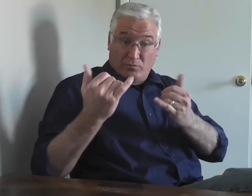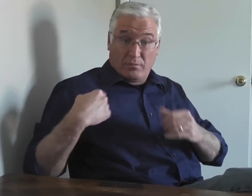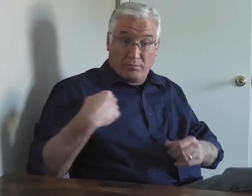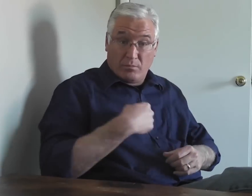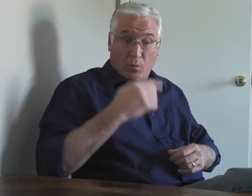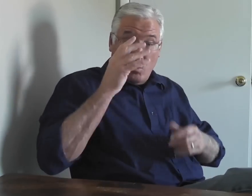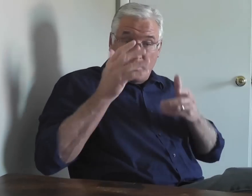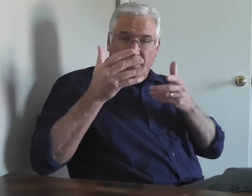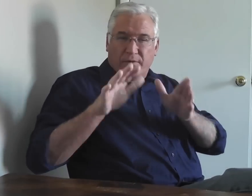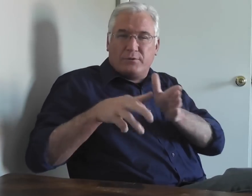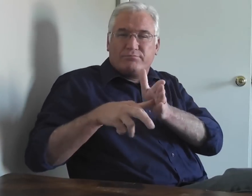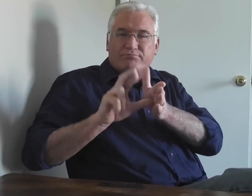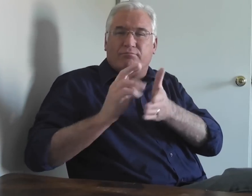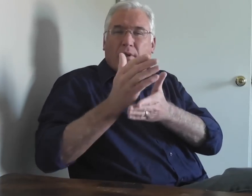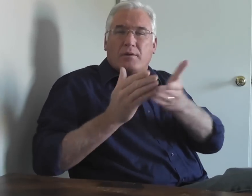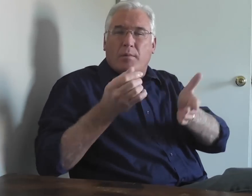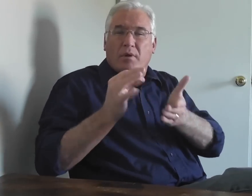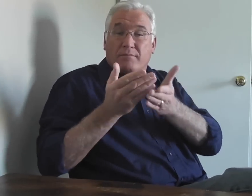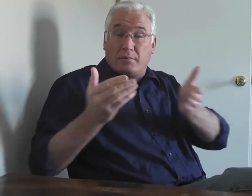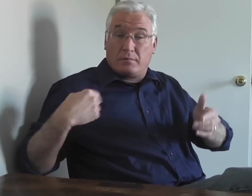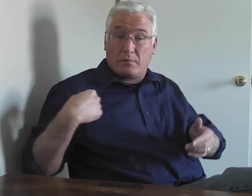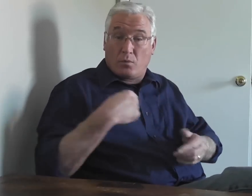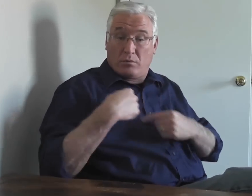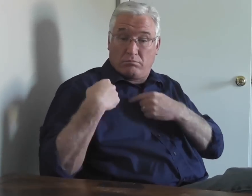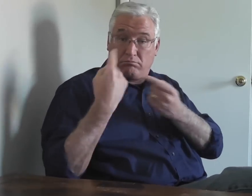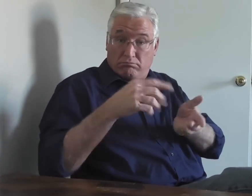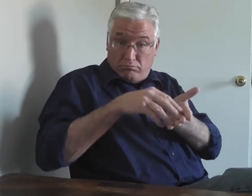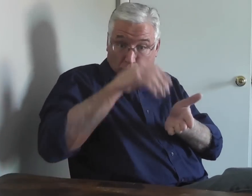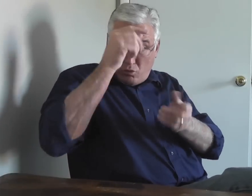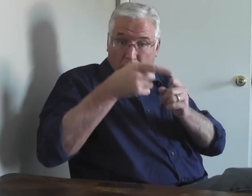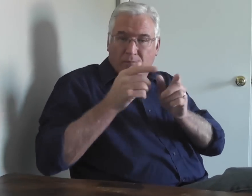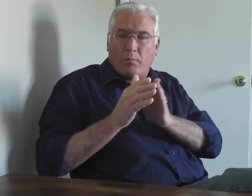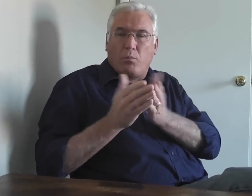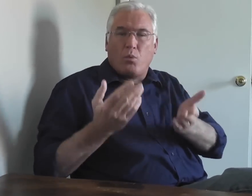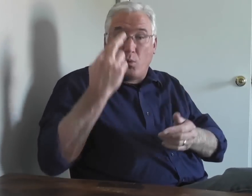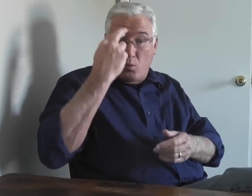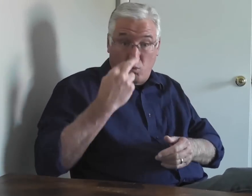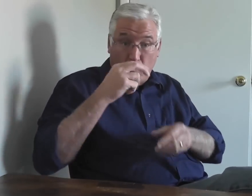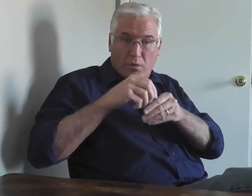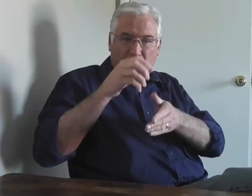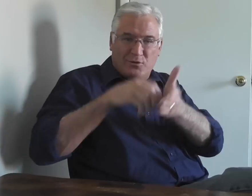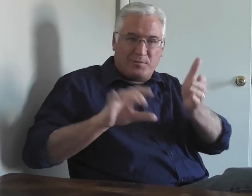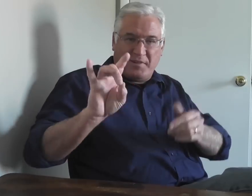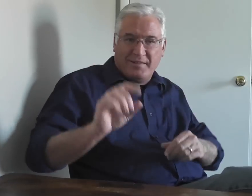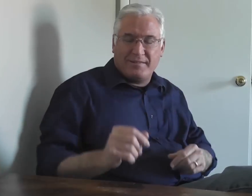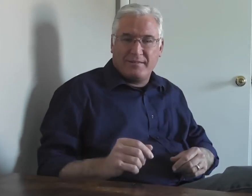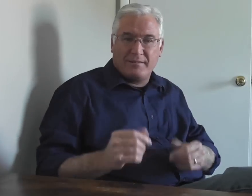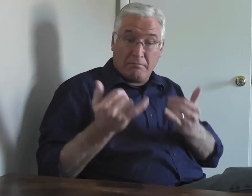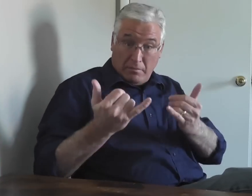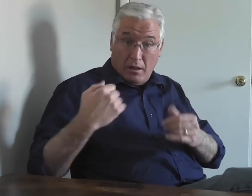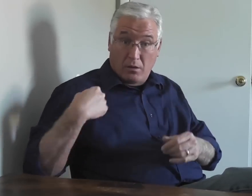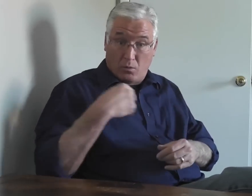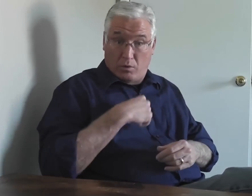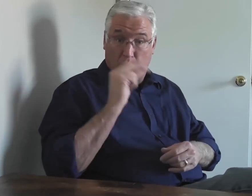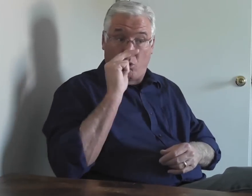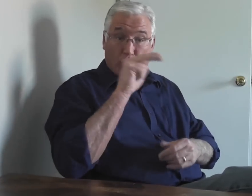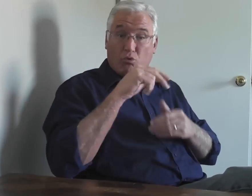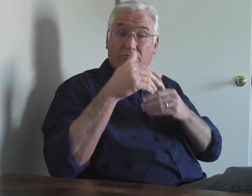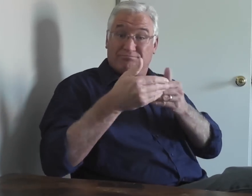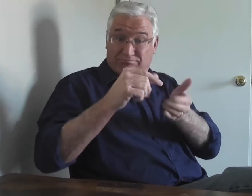Now we're going to review what we've learned so far in Romans Chapter 8. Some of